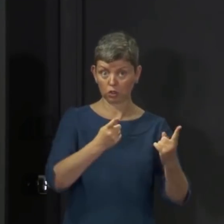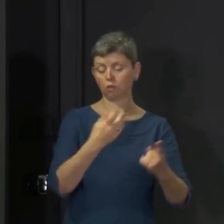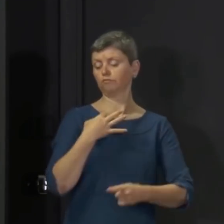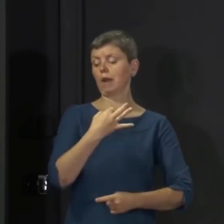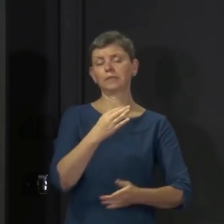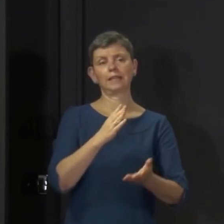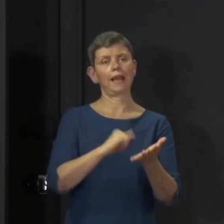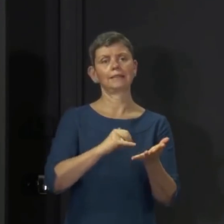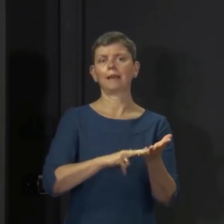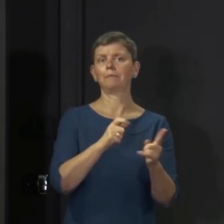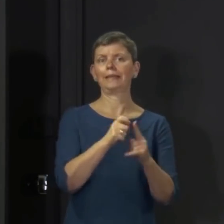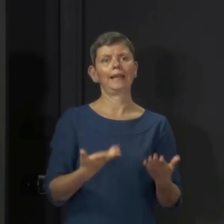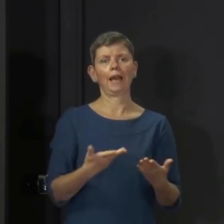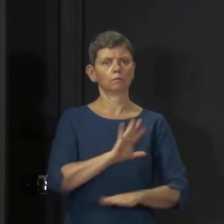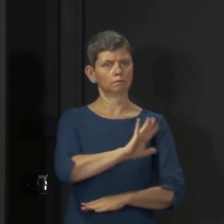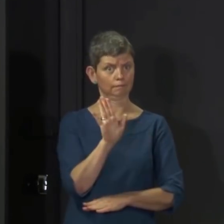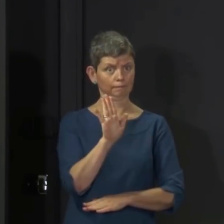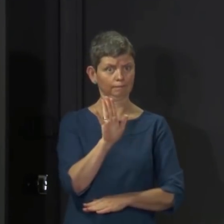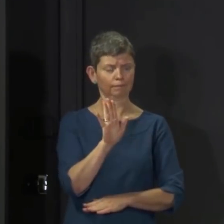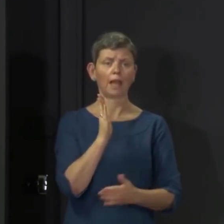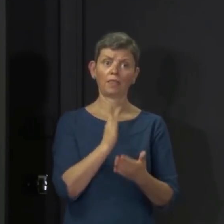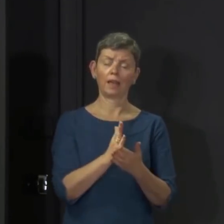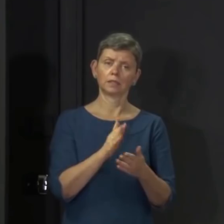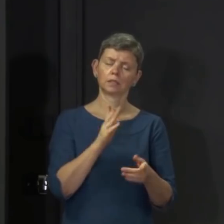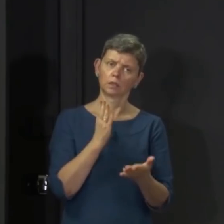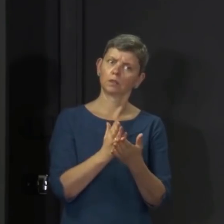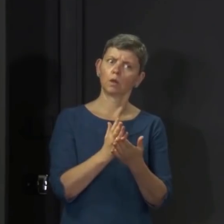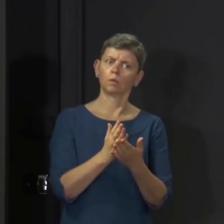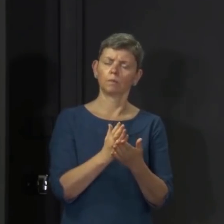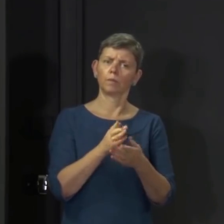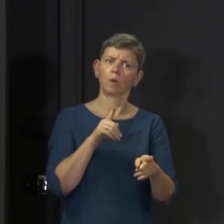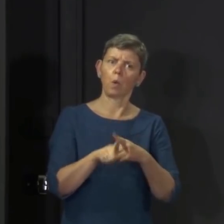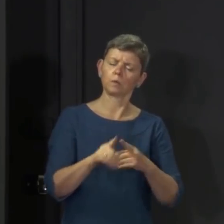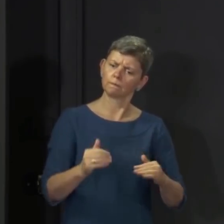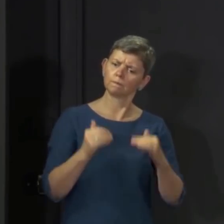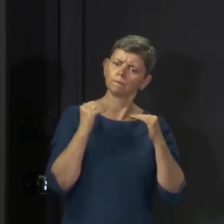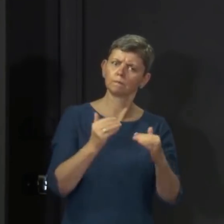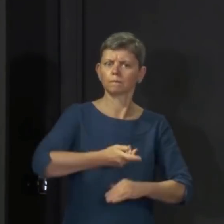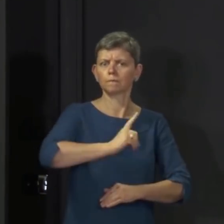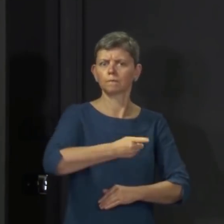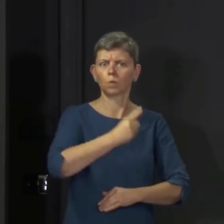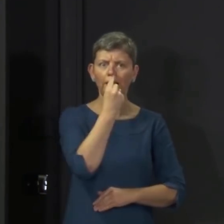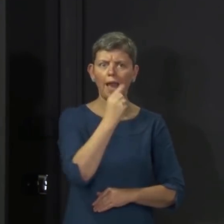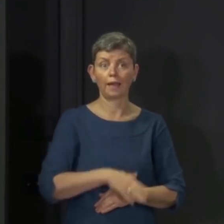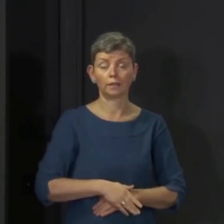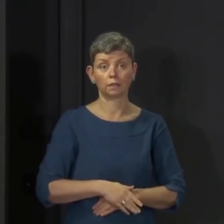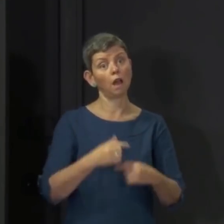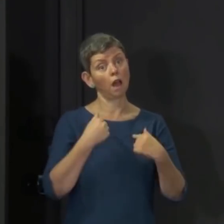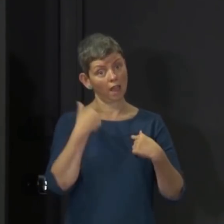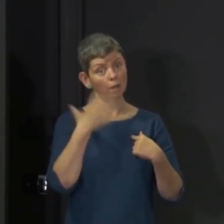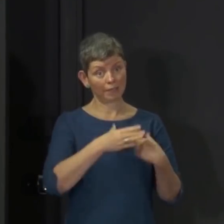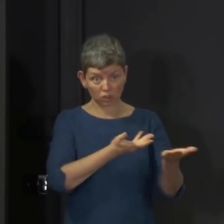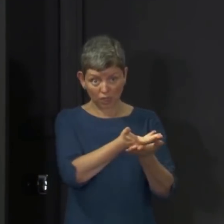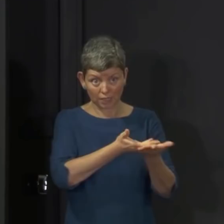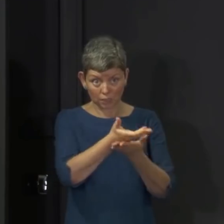on an elected representative. I've also spoken to her directly and made crystal clear to her that I think she should now